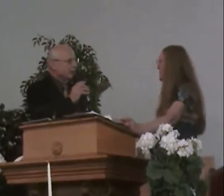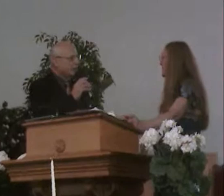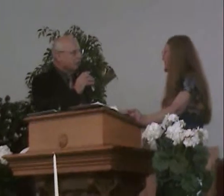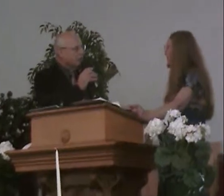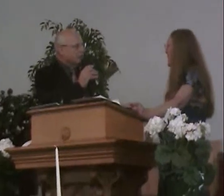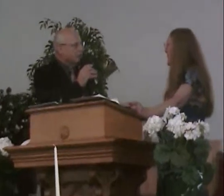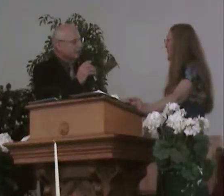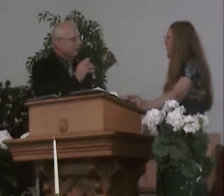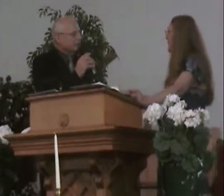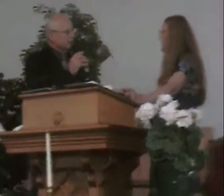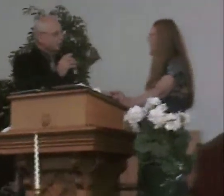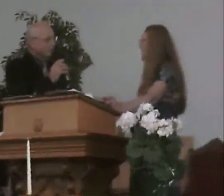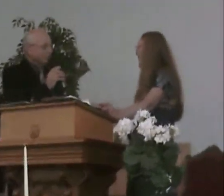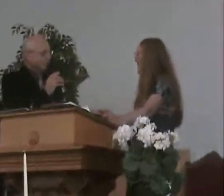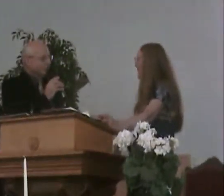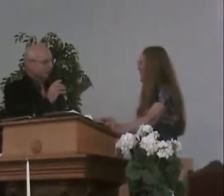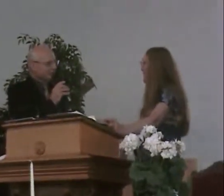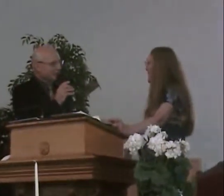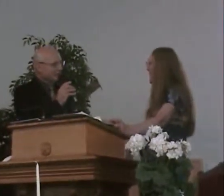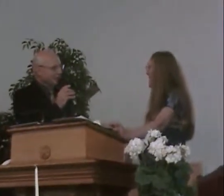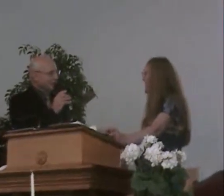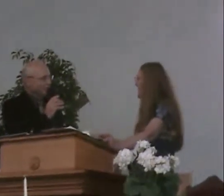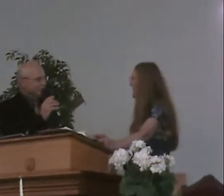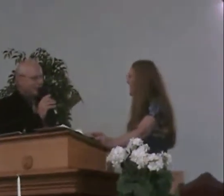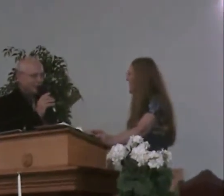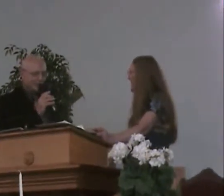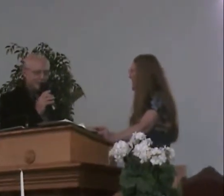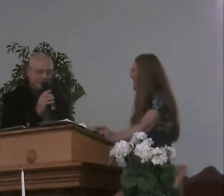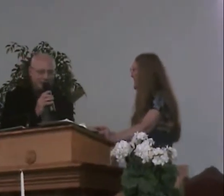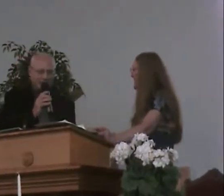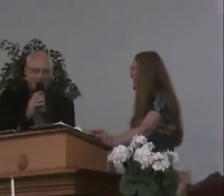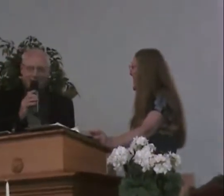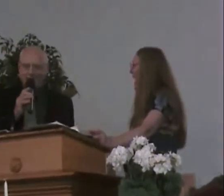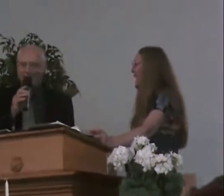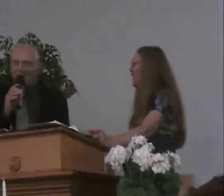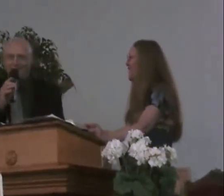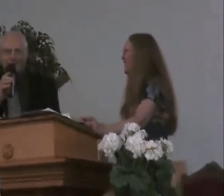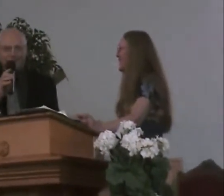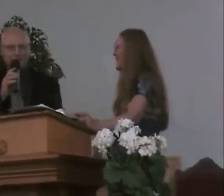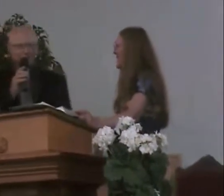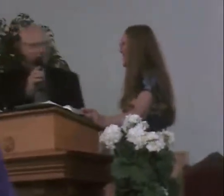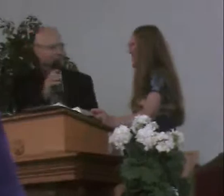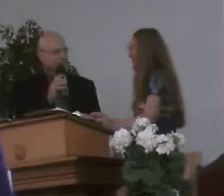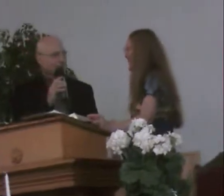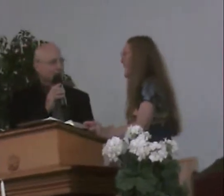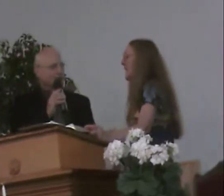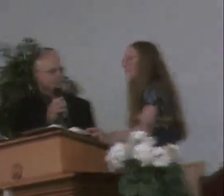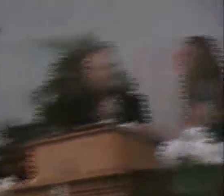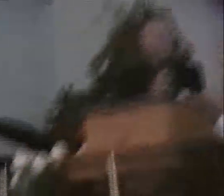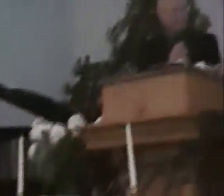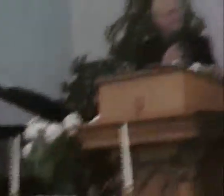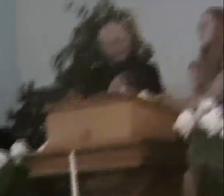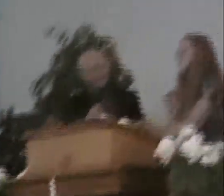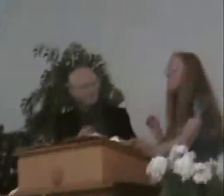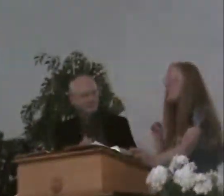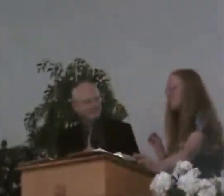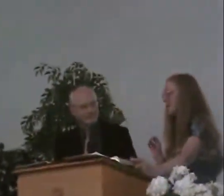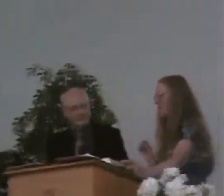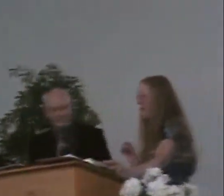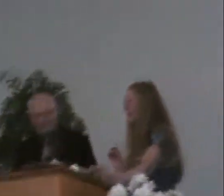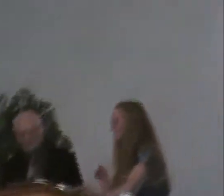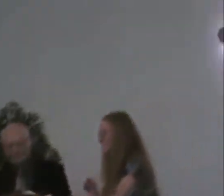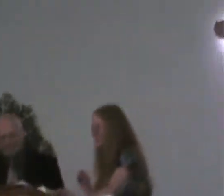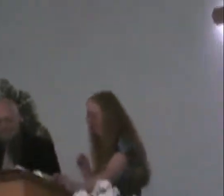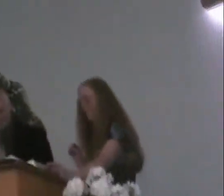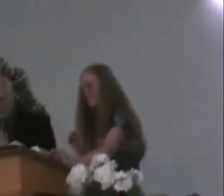Yes. Are you looking forward to it as we turn? Yeah. Okay. I don't know if you want to share, though. I want to give you some